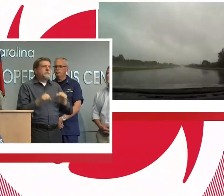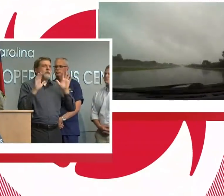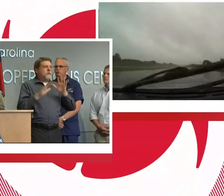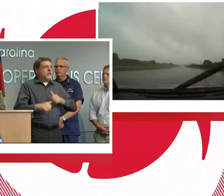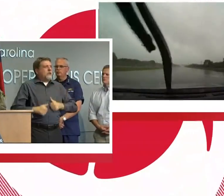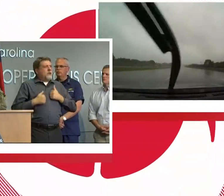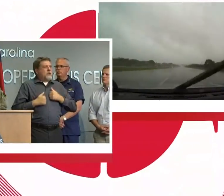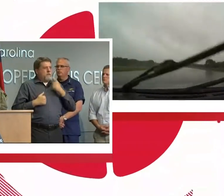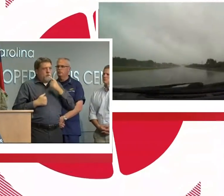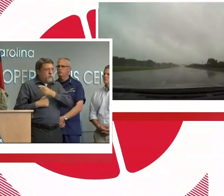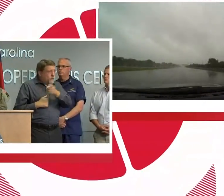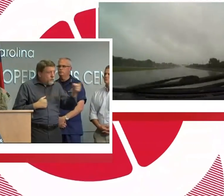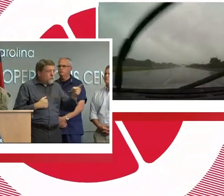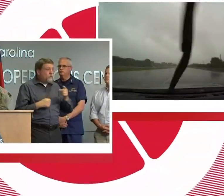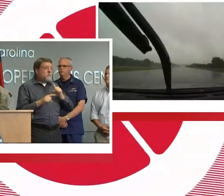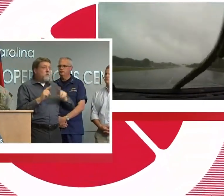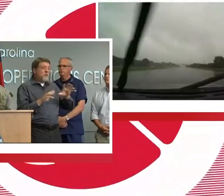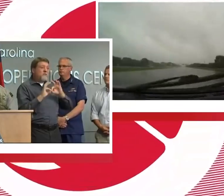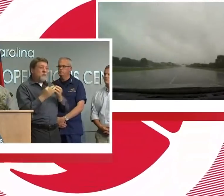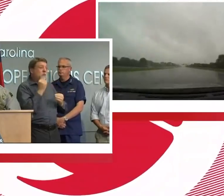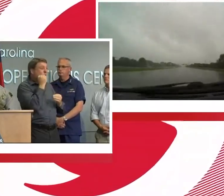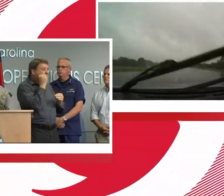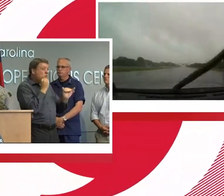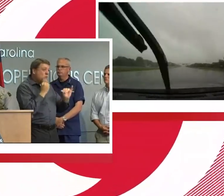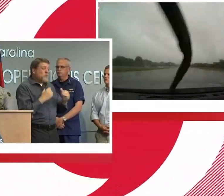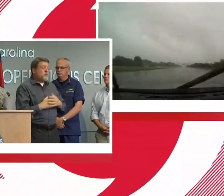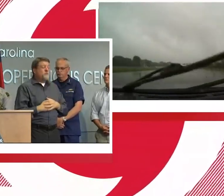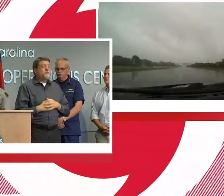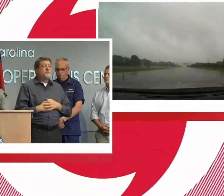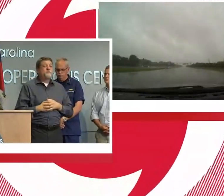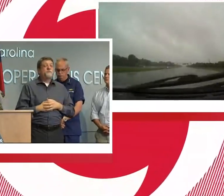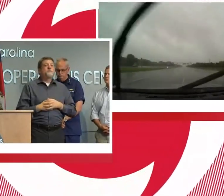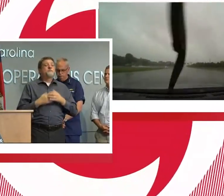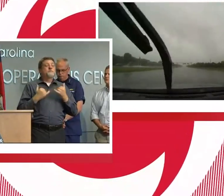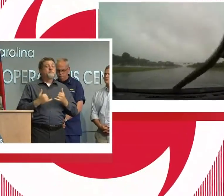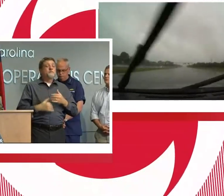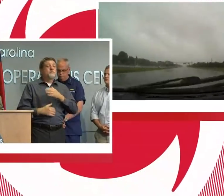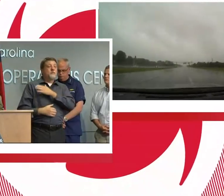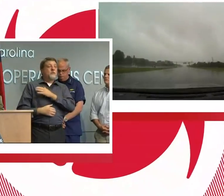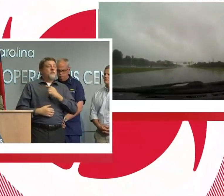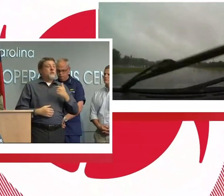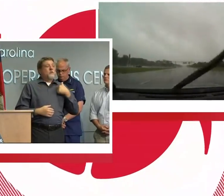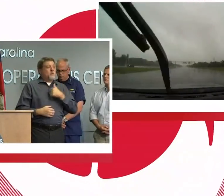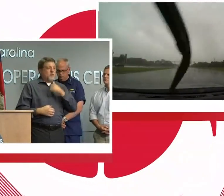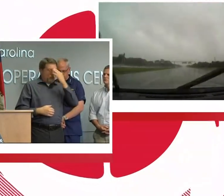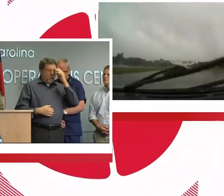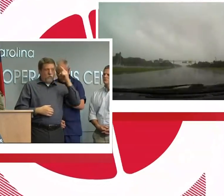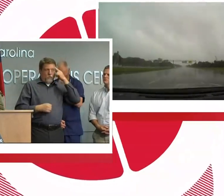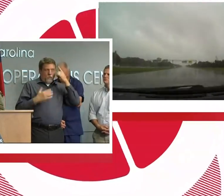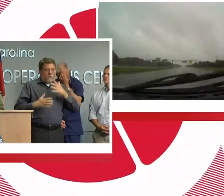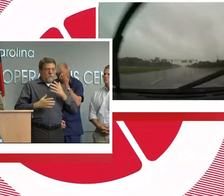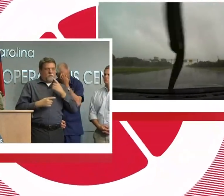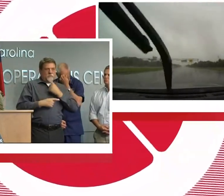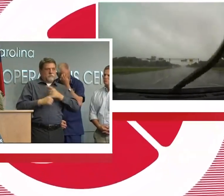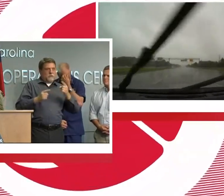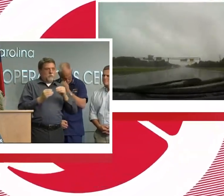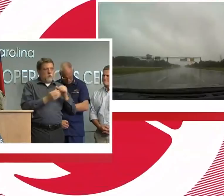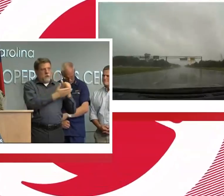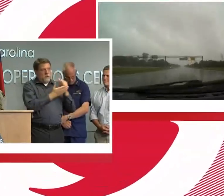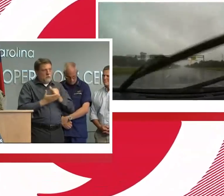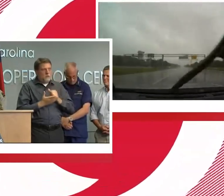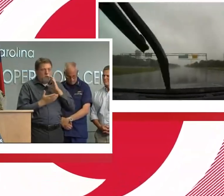across the uh the state is going to prove itself to be a very prudent decision today well uh with things clearing in the east